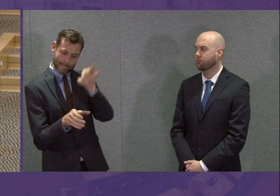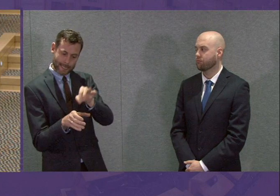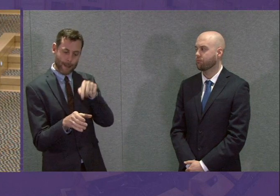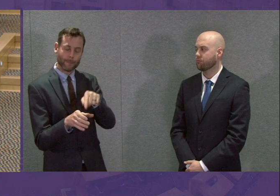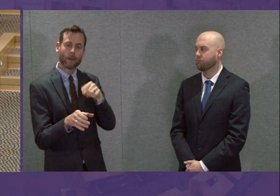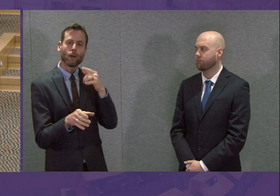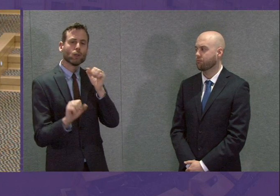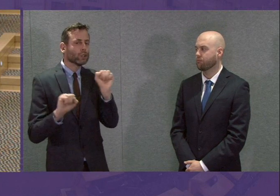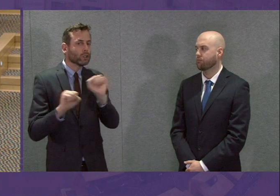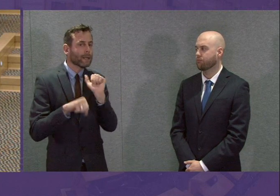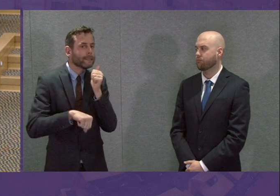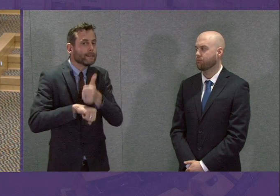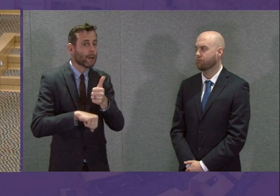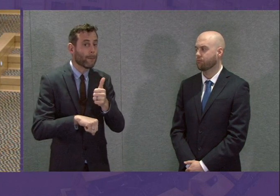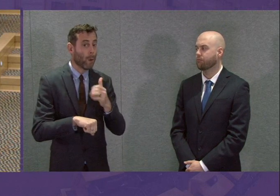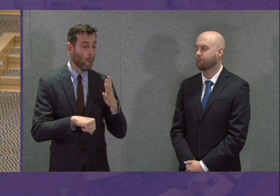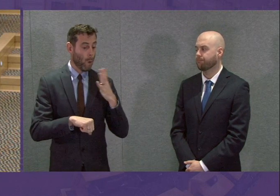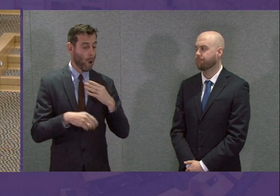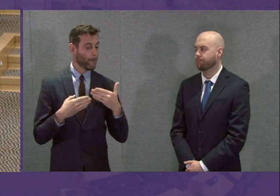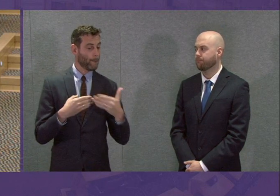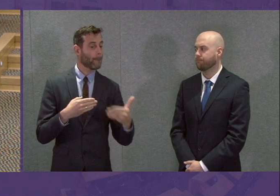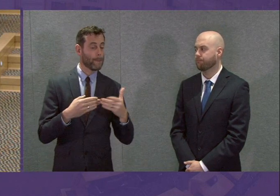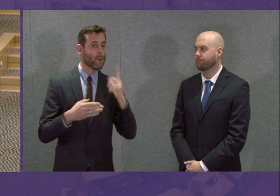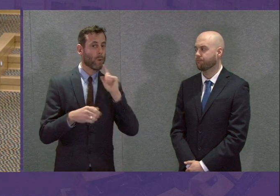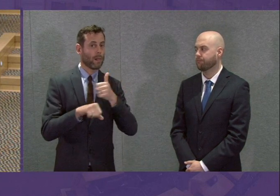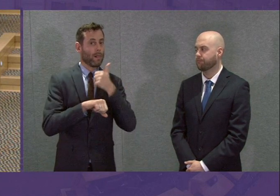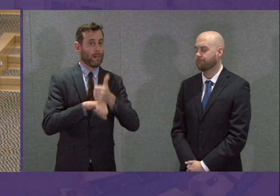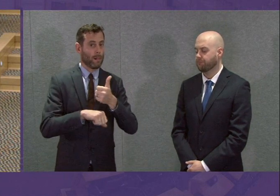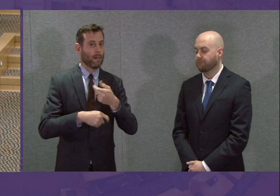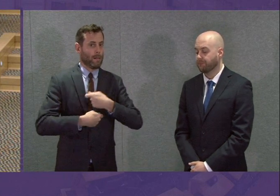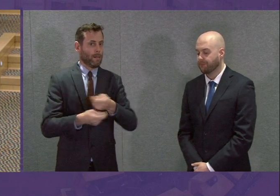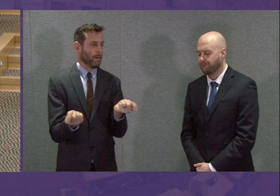hope we will be able to see that kind of expansion of testing as soon as possible.